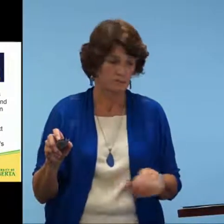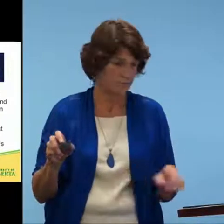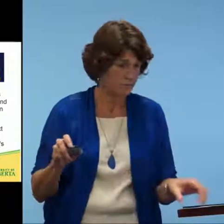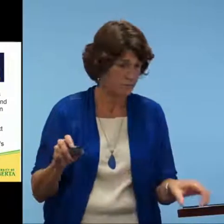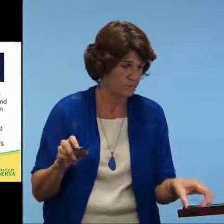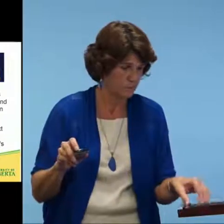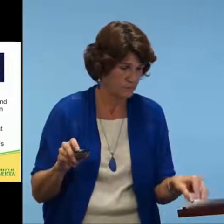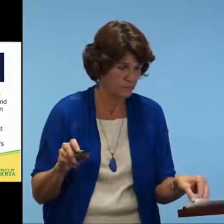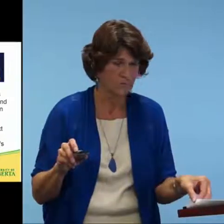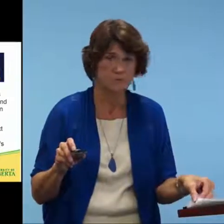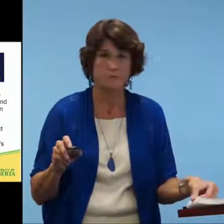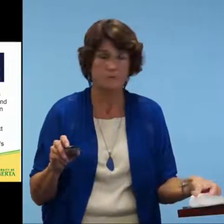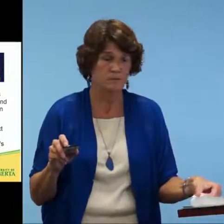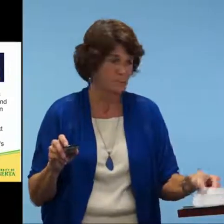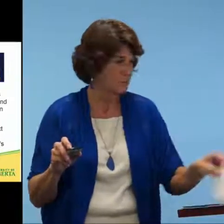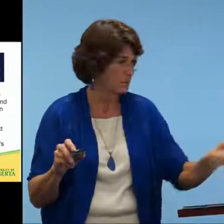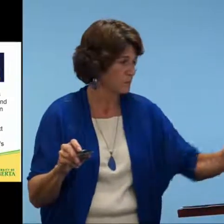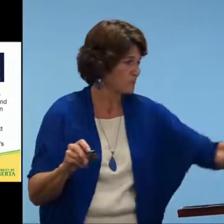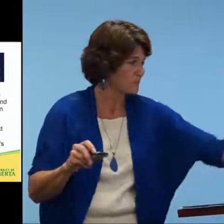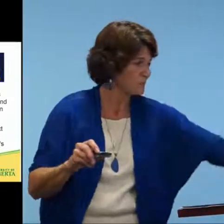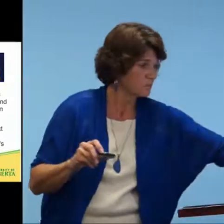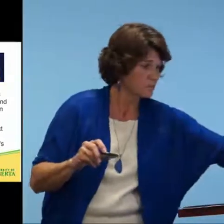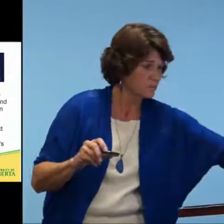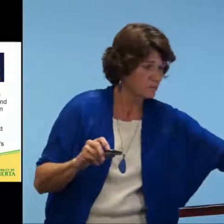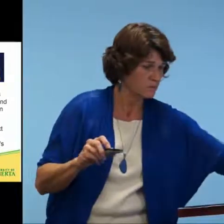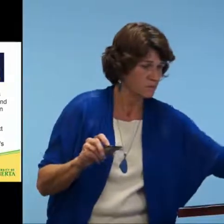ASL experts, and so forth.